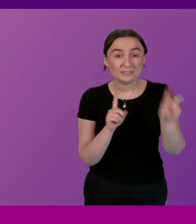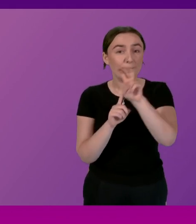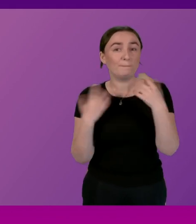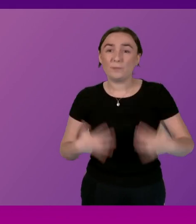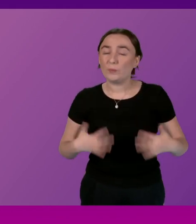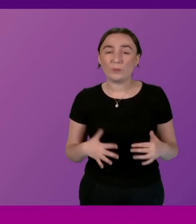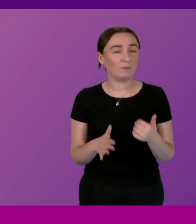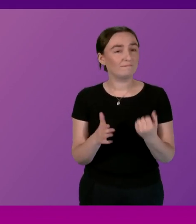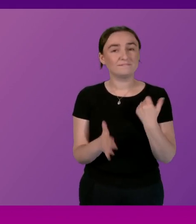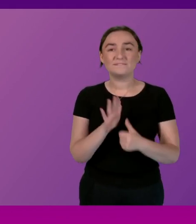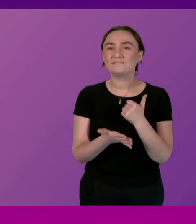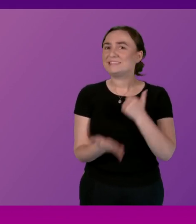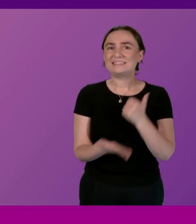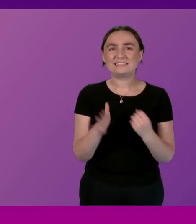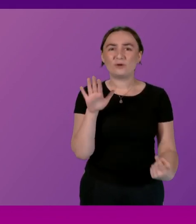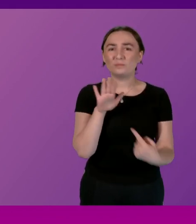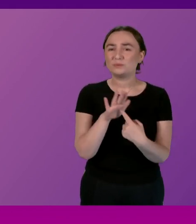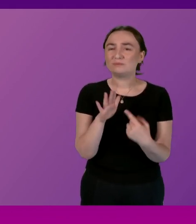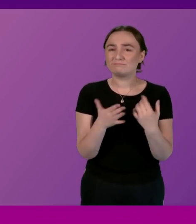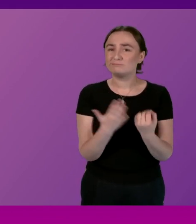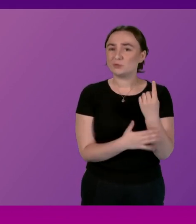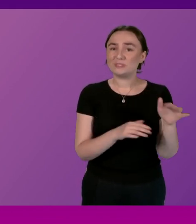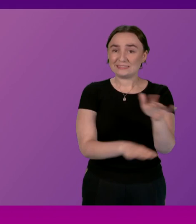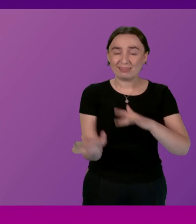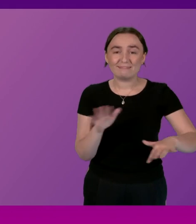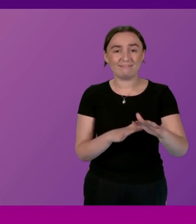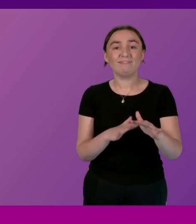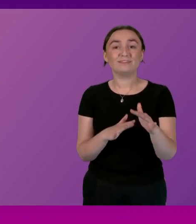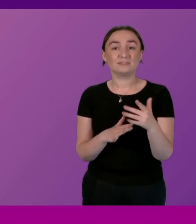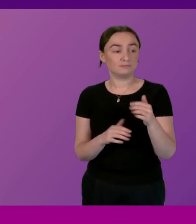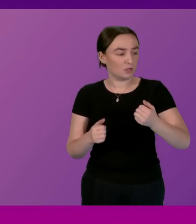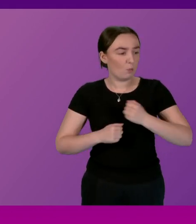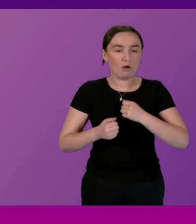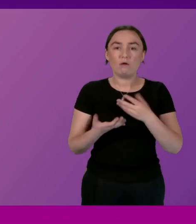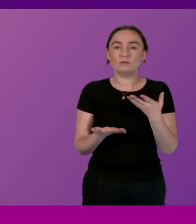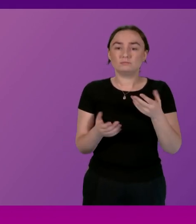opportunities to continue along our path in relation to economic growth